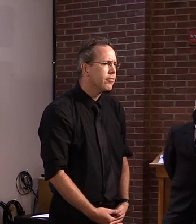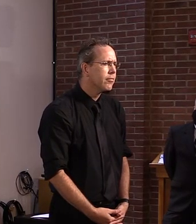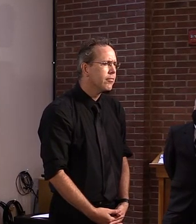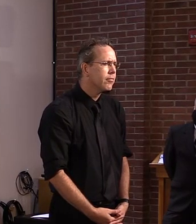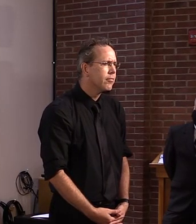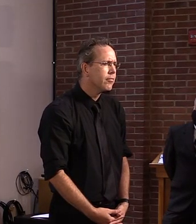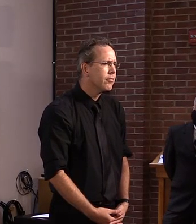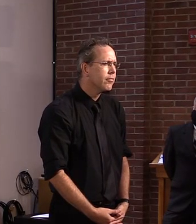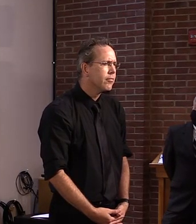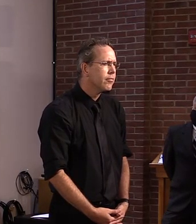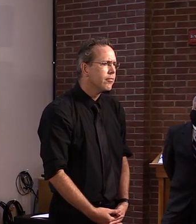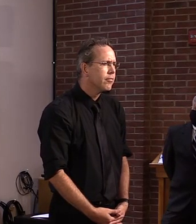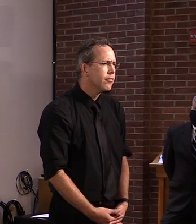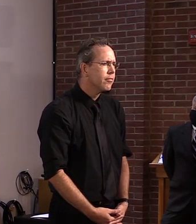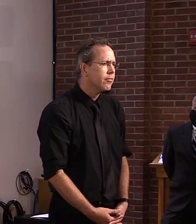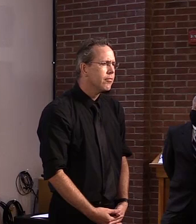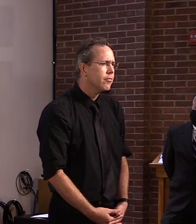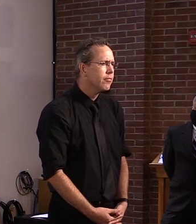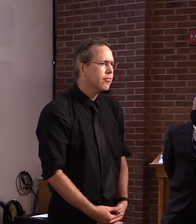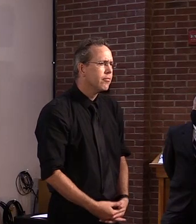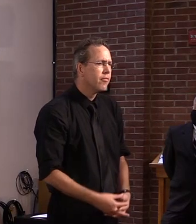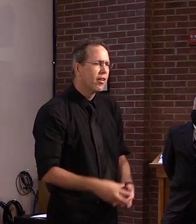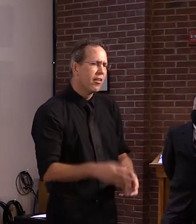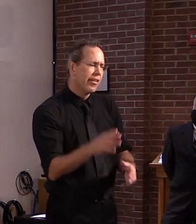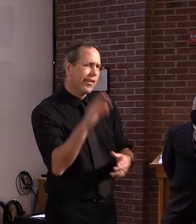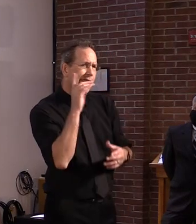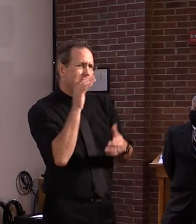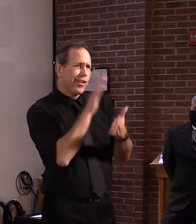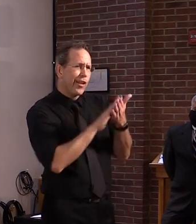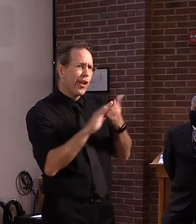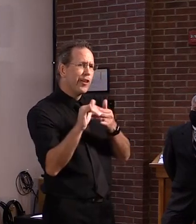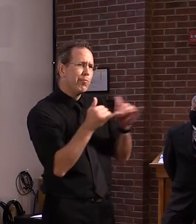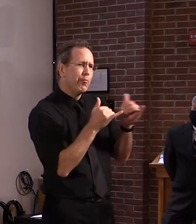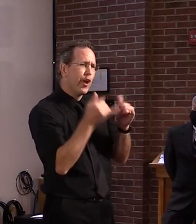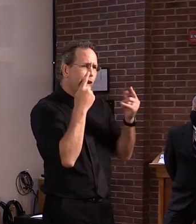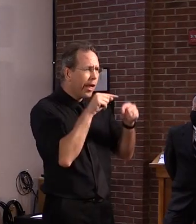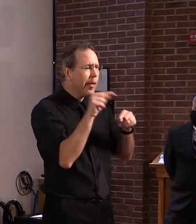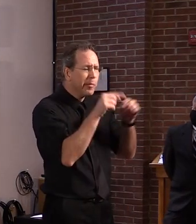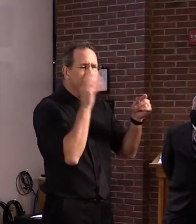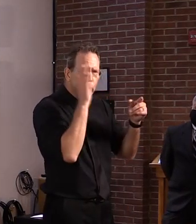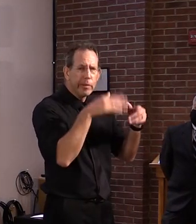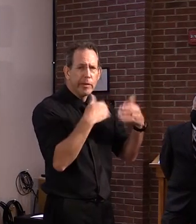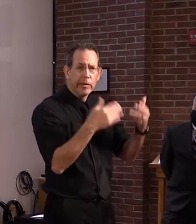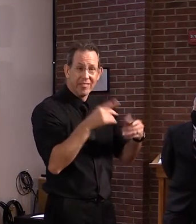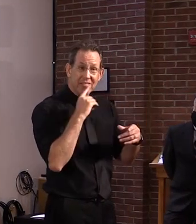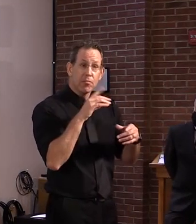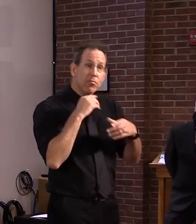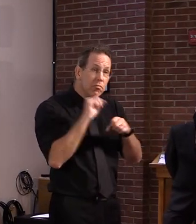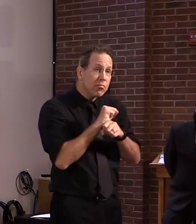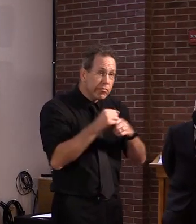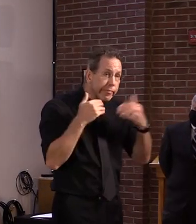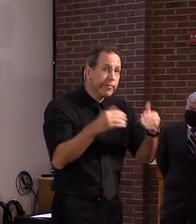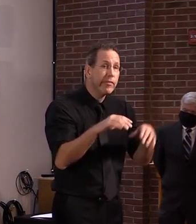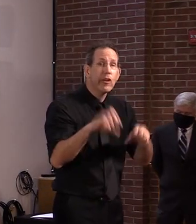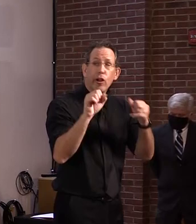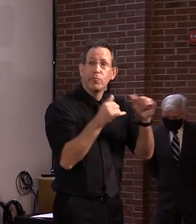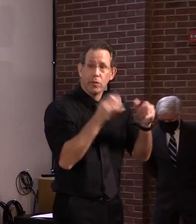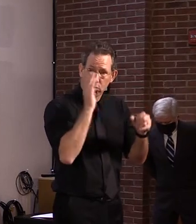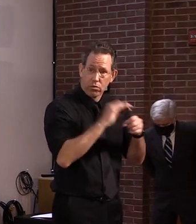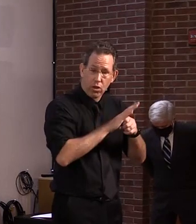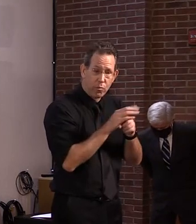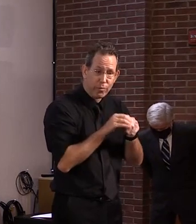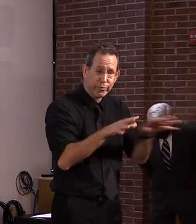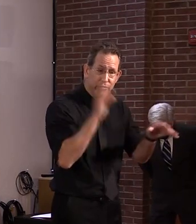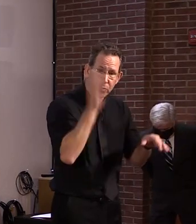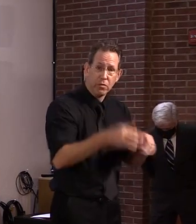You know, that's a difficult to answer. Uh, obviously, we're putting more people at risk when they don't follow the guidelines. They're not